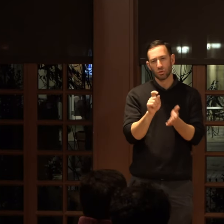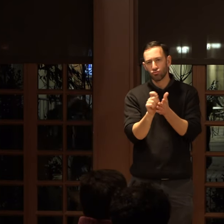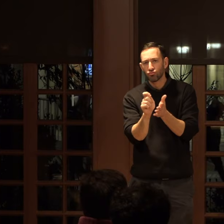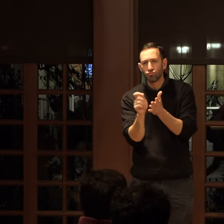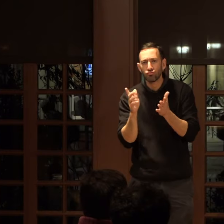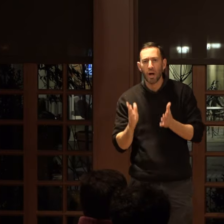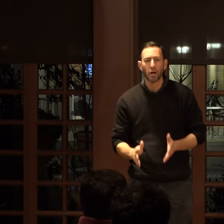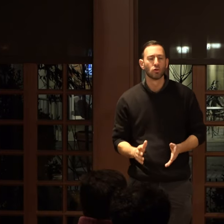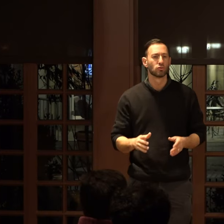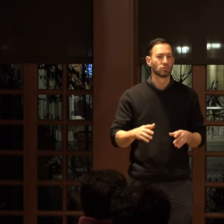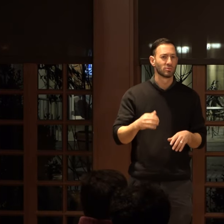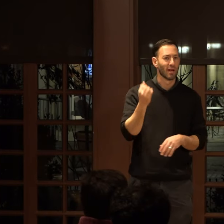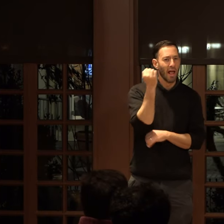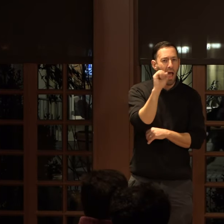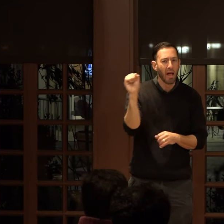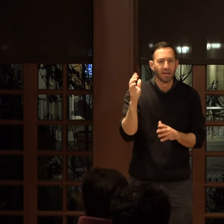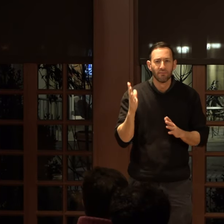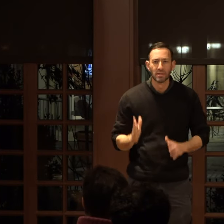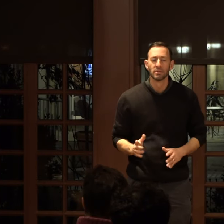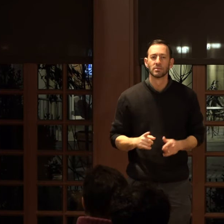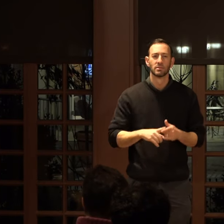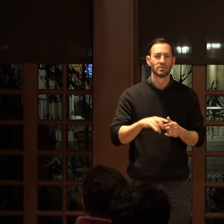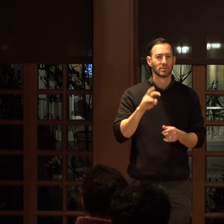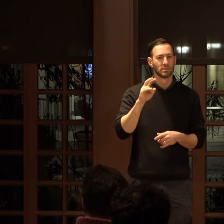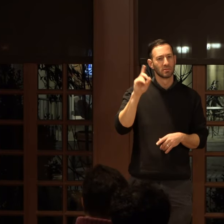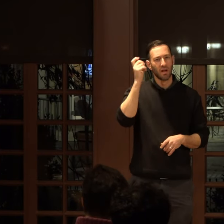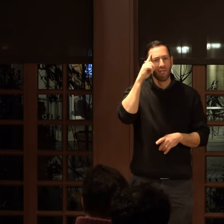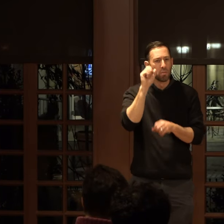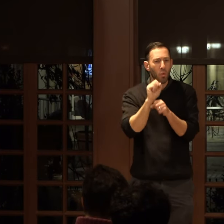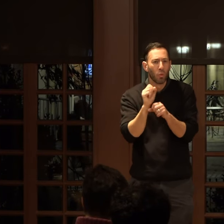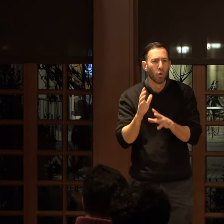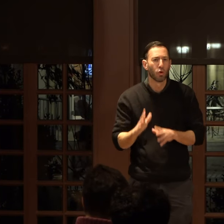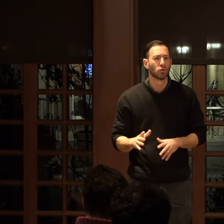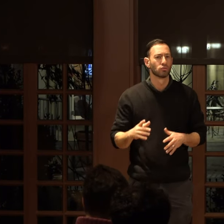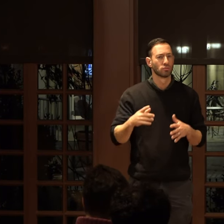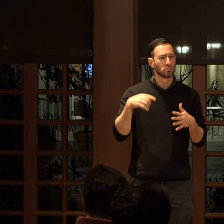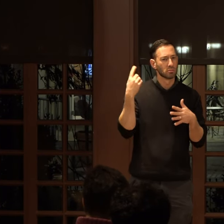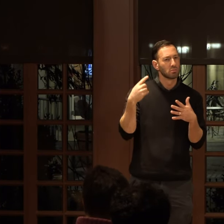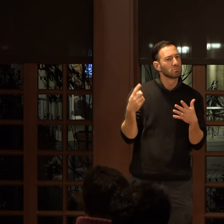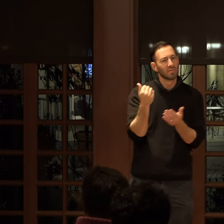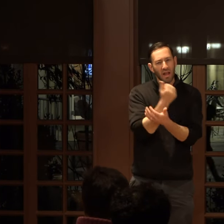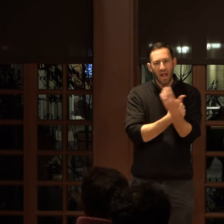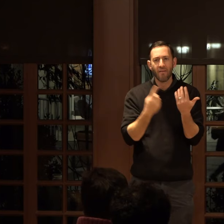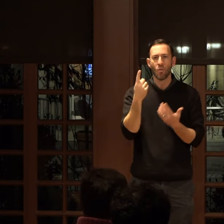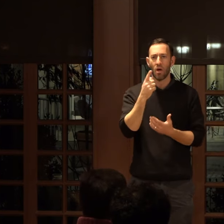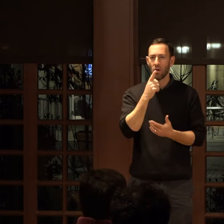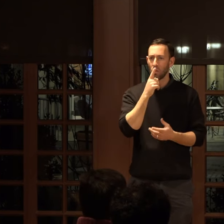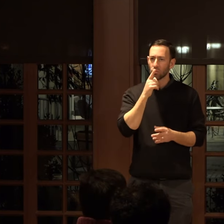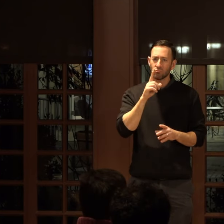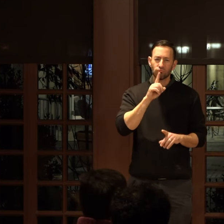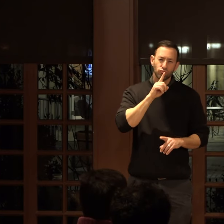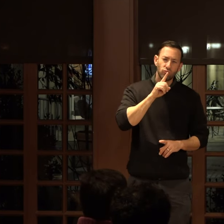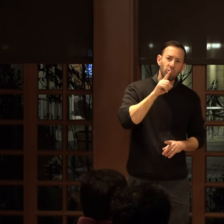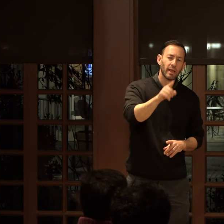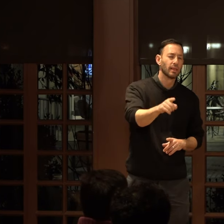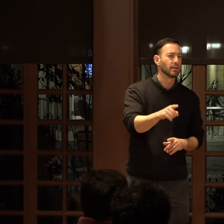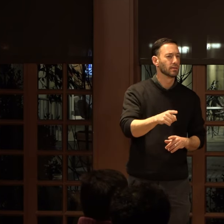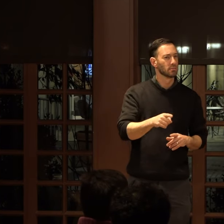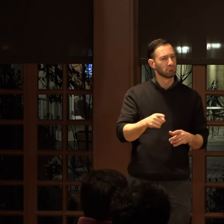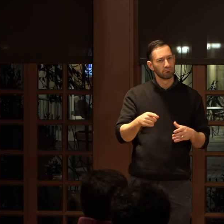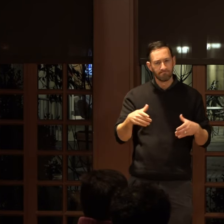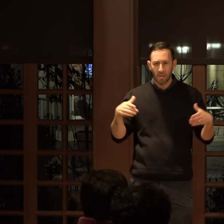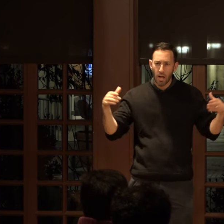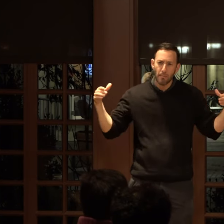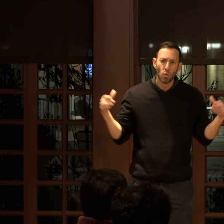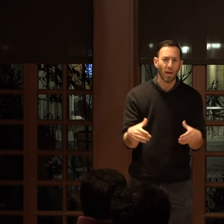and activists and civil workers and, you know, everybody who's sort of really coming